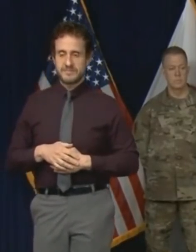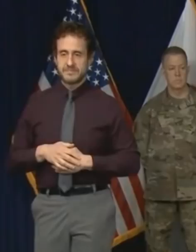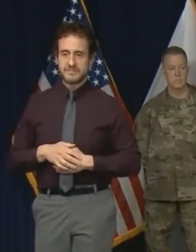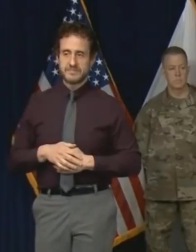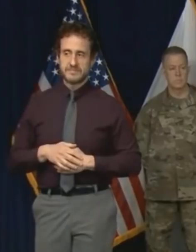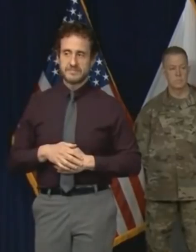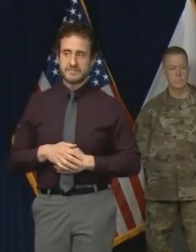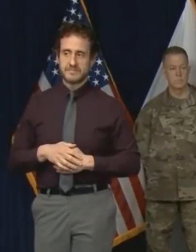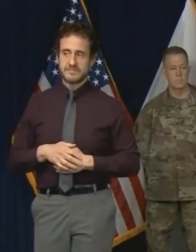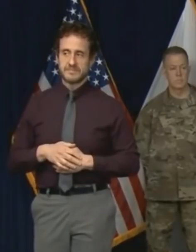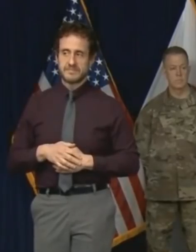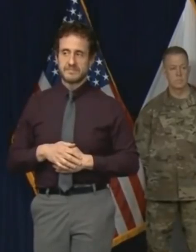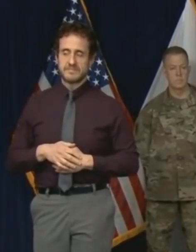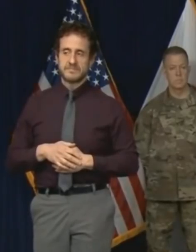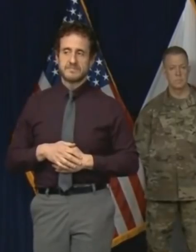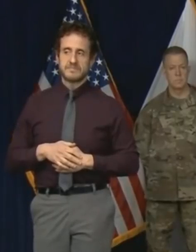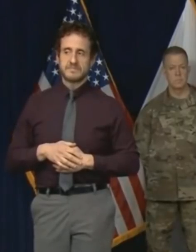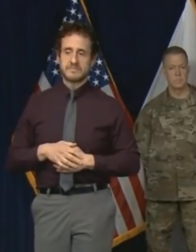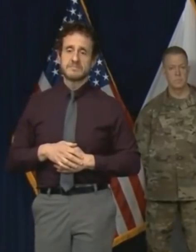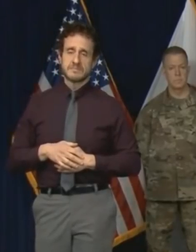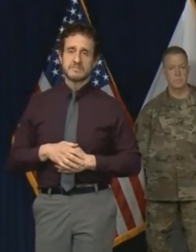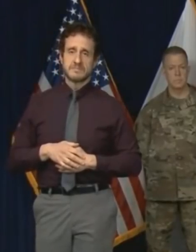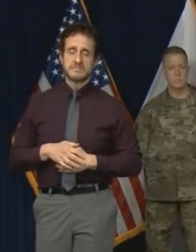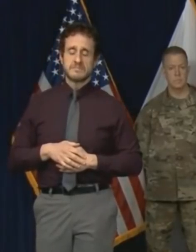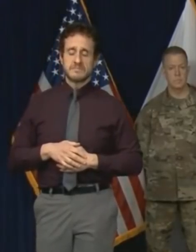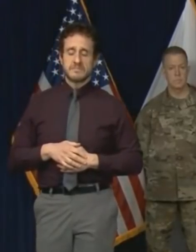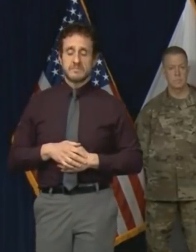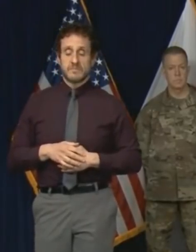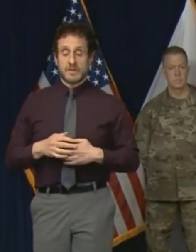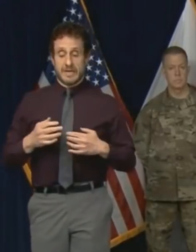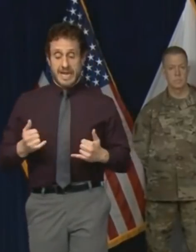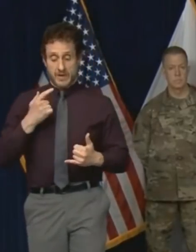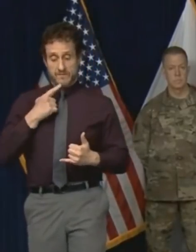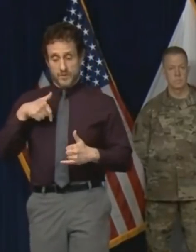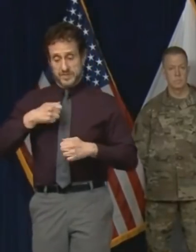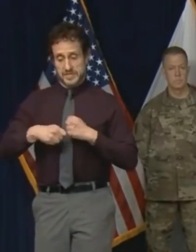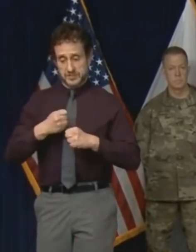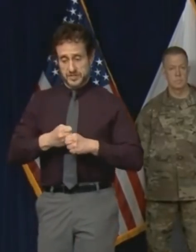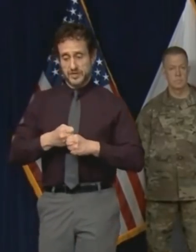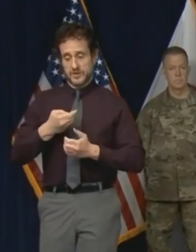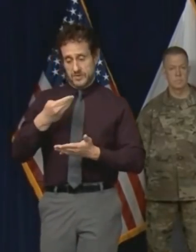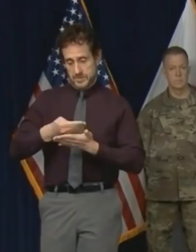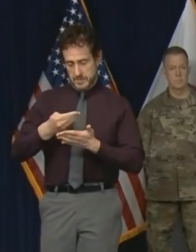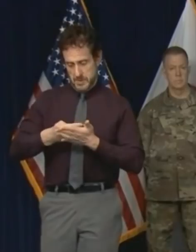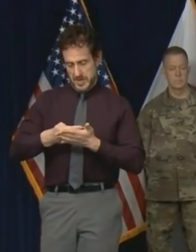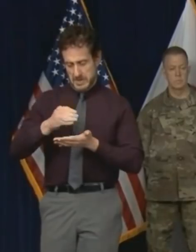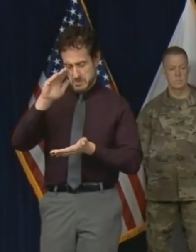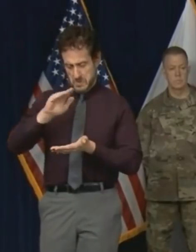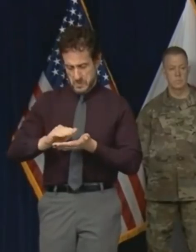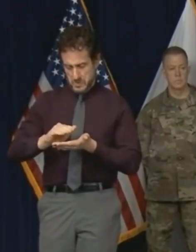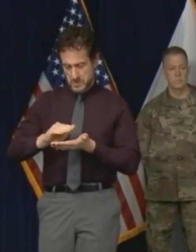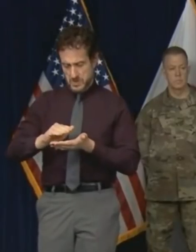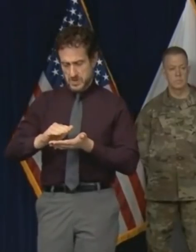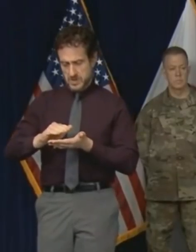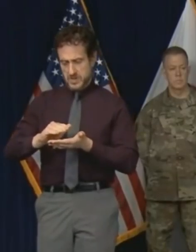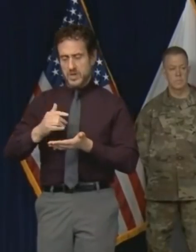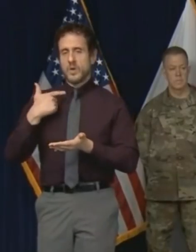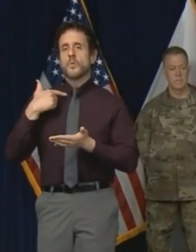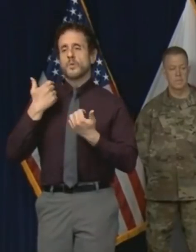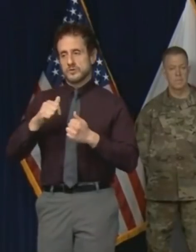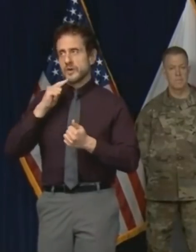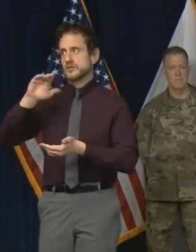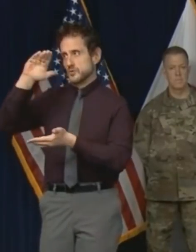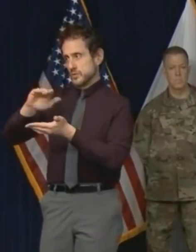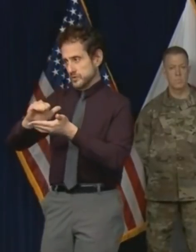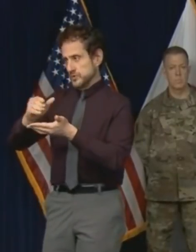So in looking to close the FY20 fiscal gap, we have already begun taking steps to reduce expenditures,